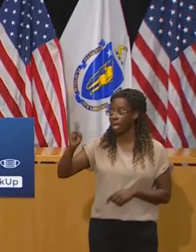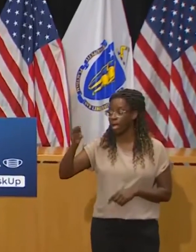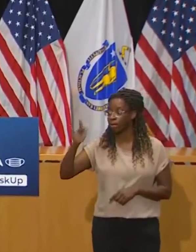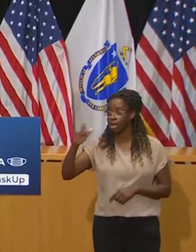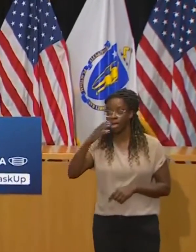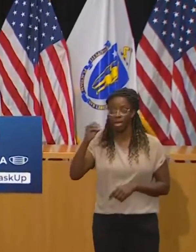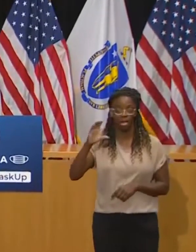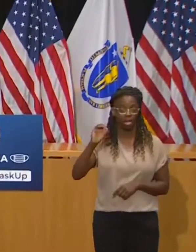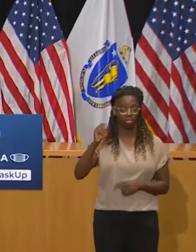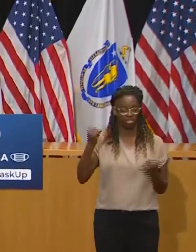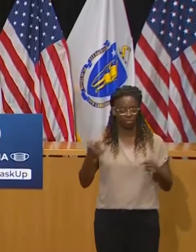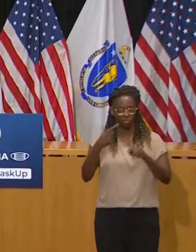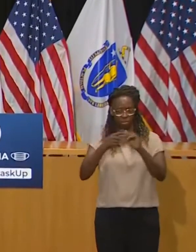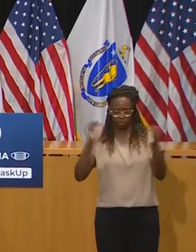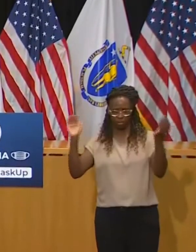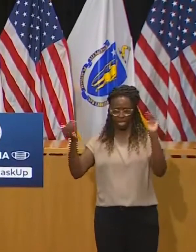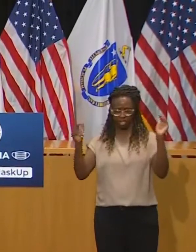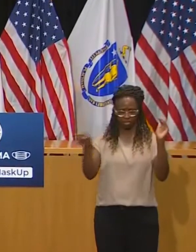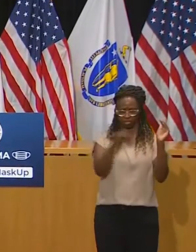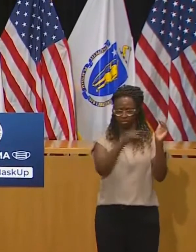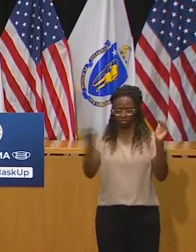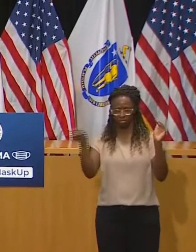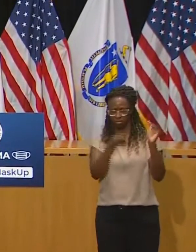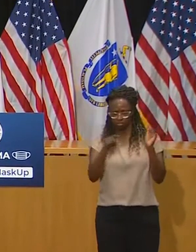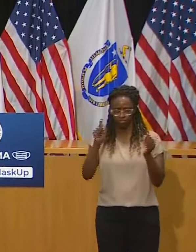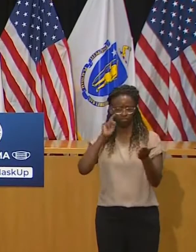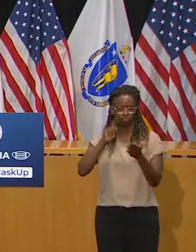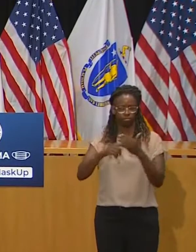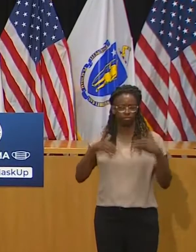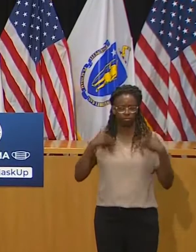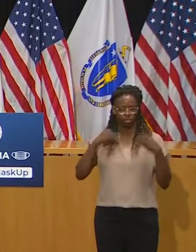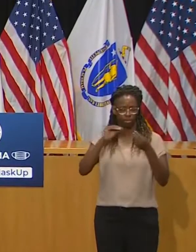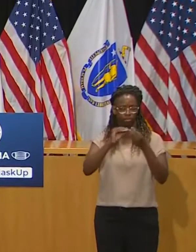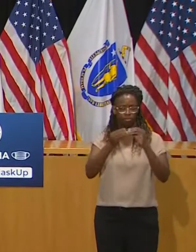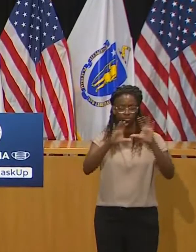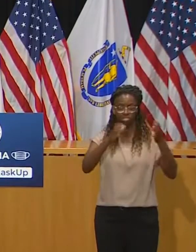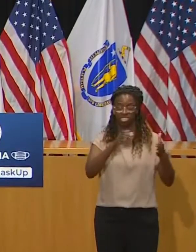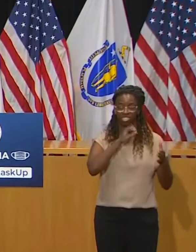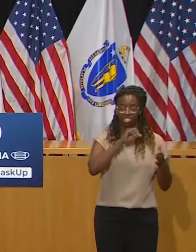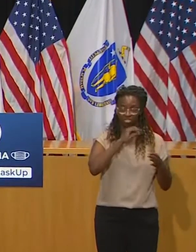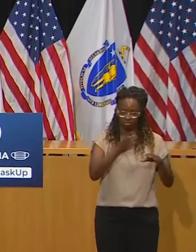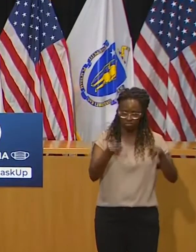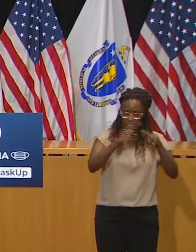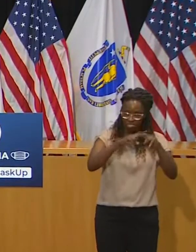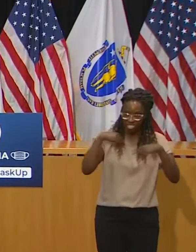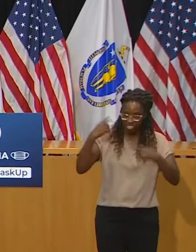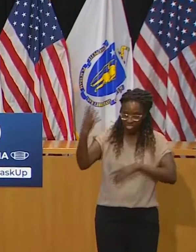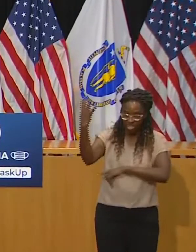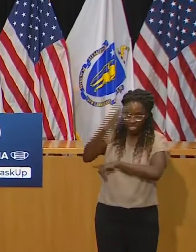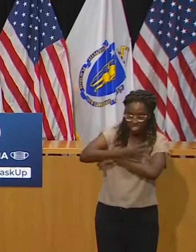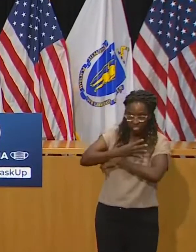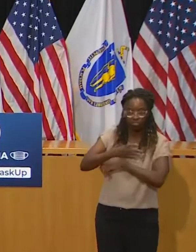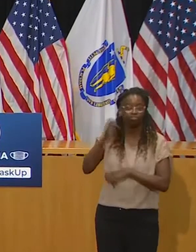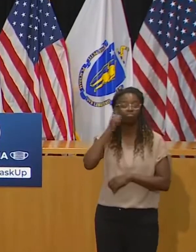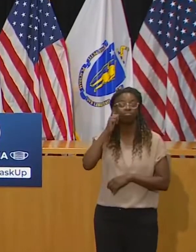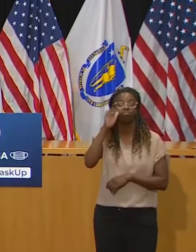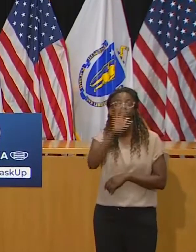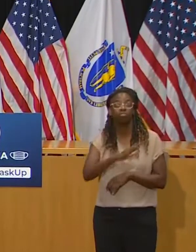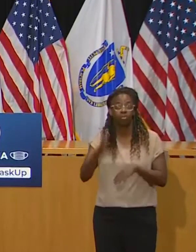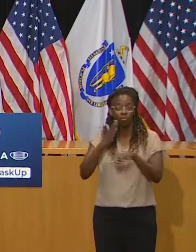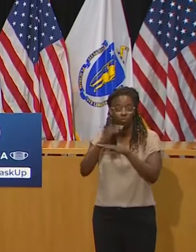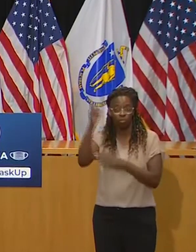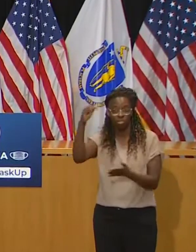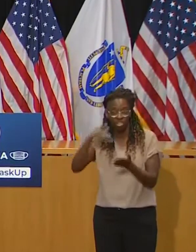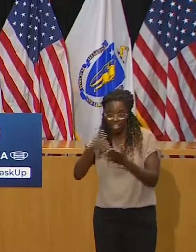with the last four days clocking in at over 1,000 new cases per day. Numerically, we haven't seen cases this high since